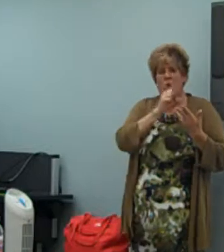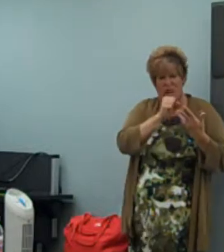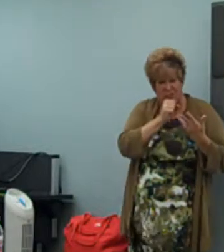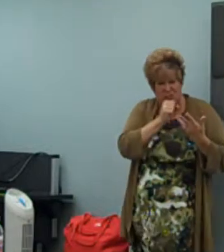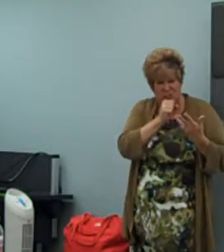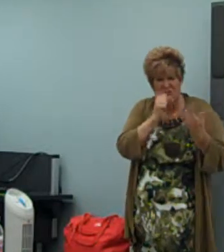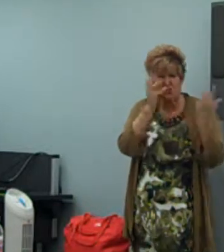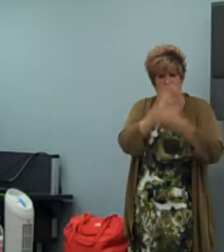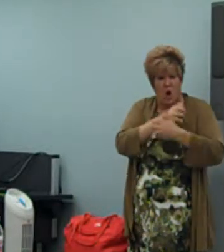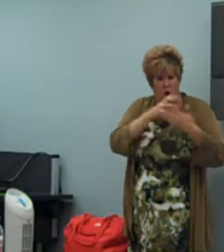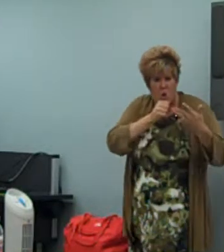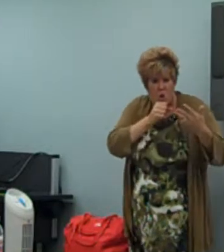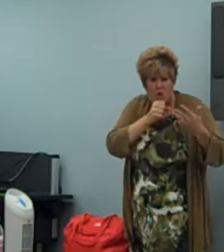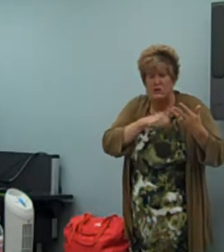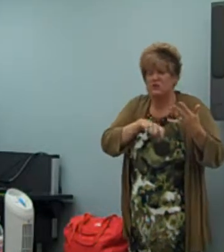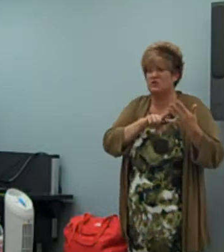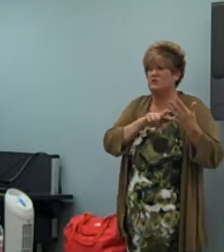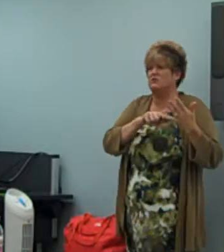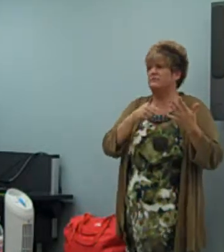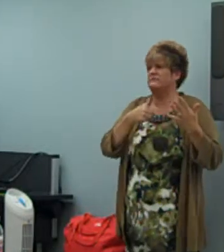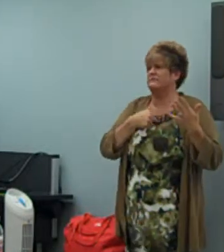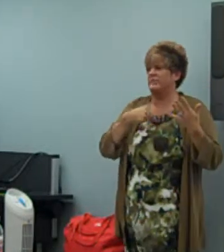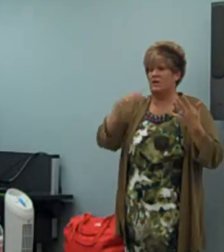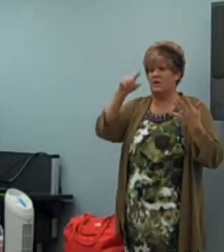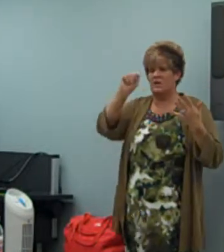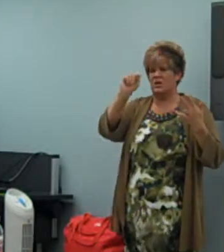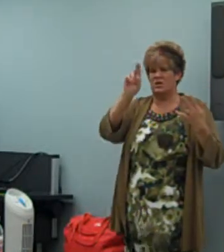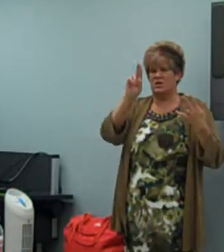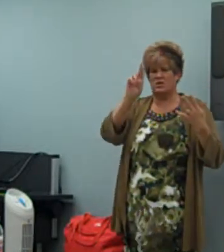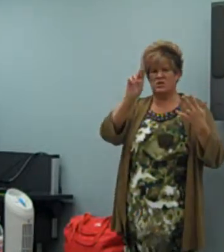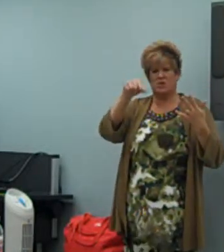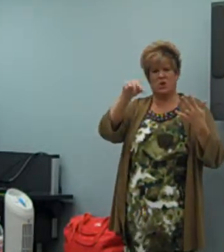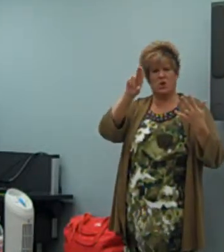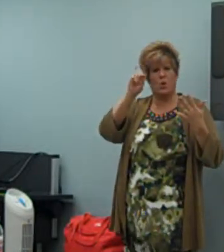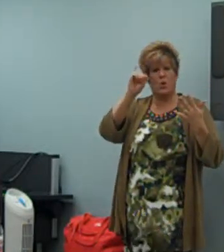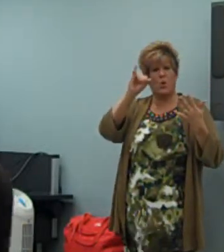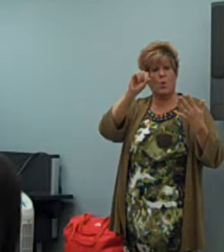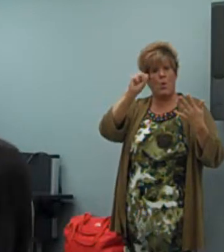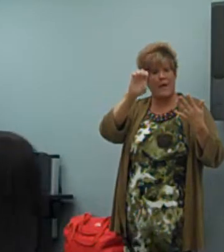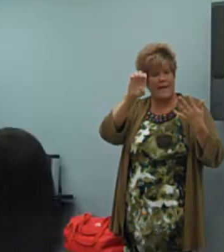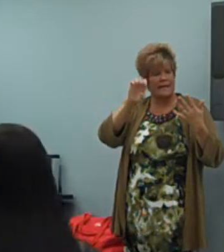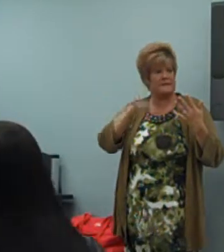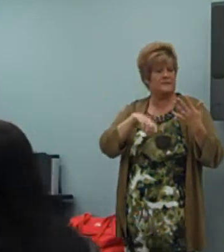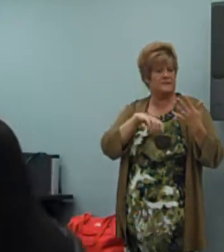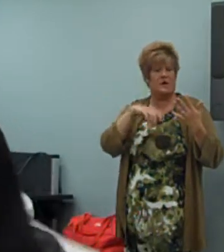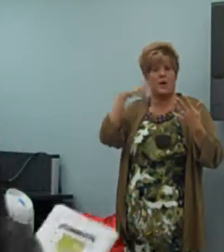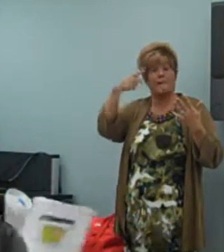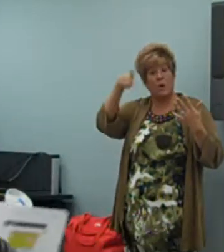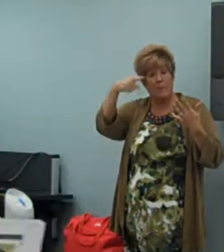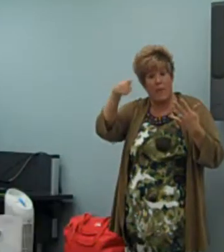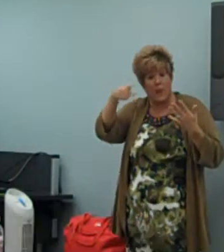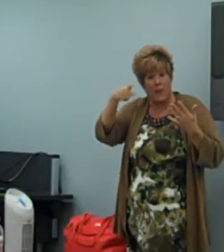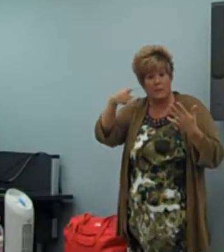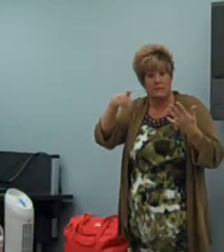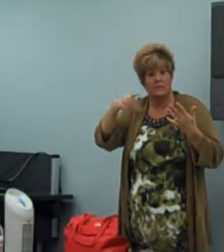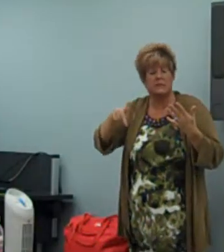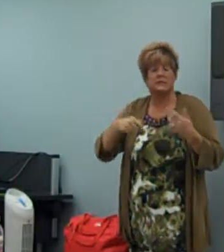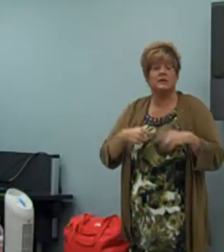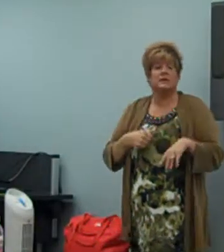or corals, or blue, dark orange, turquoise. can wear purple,